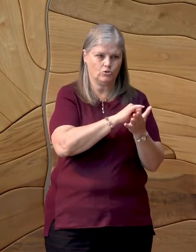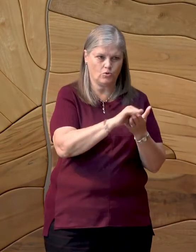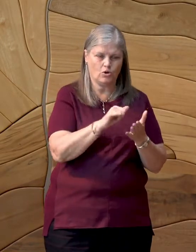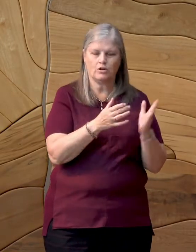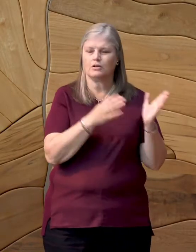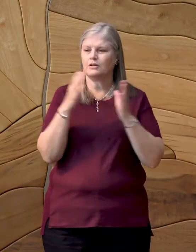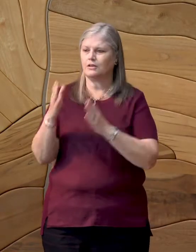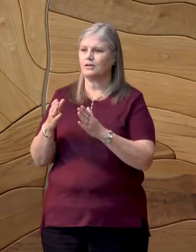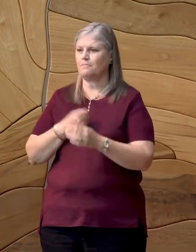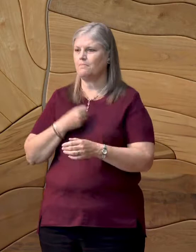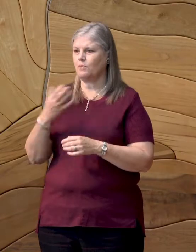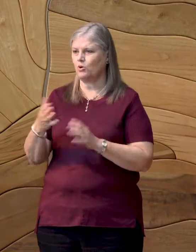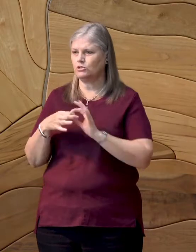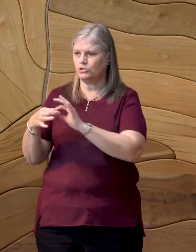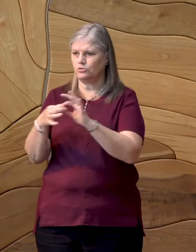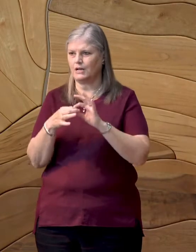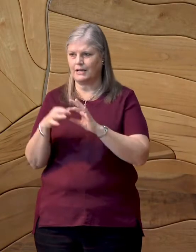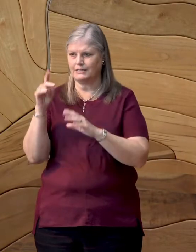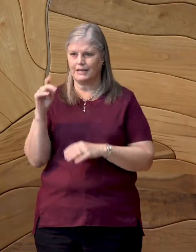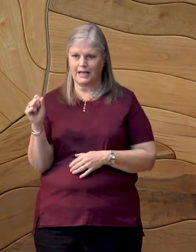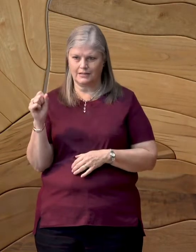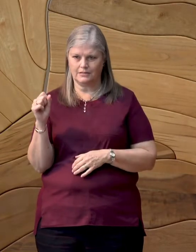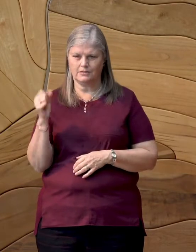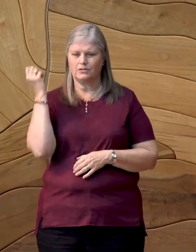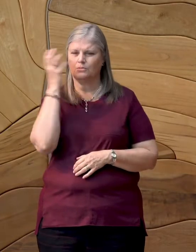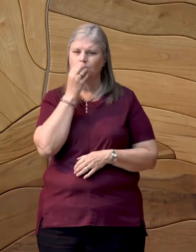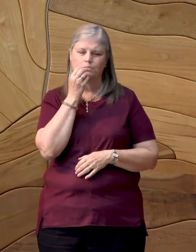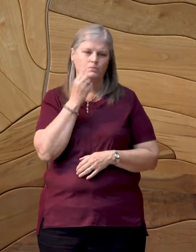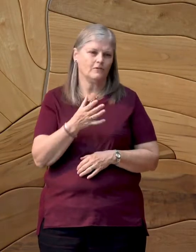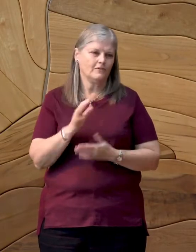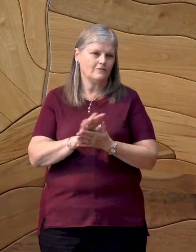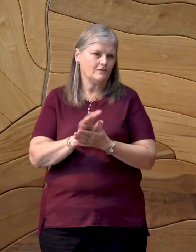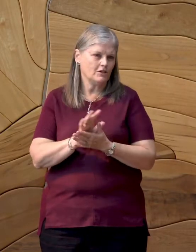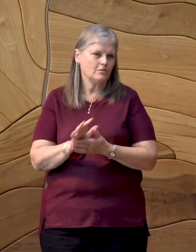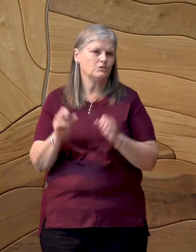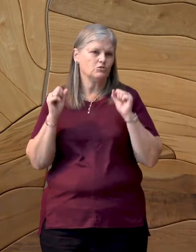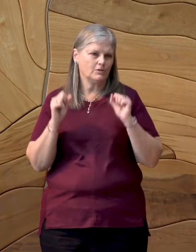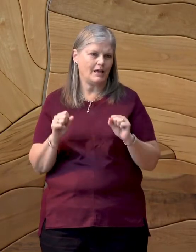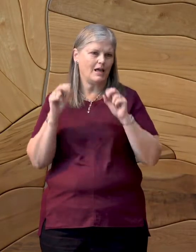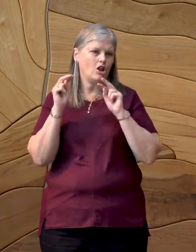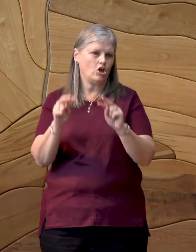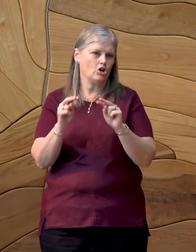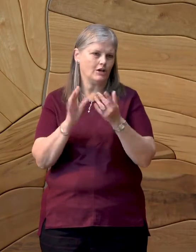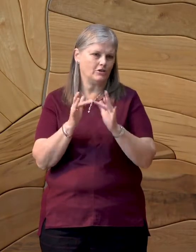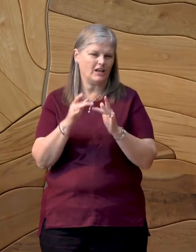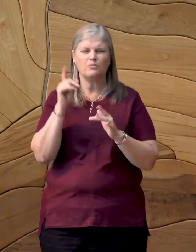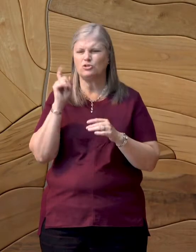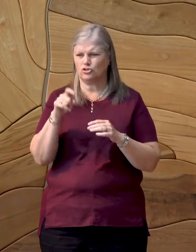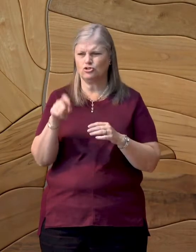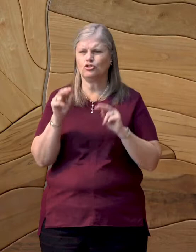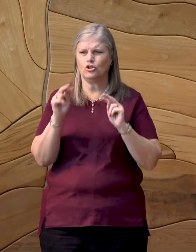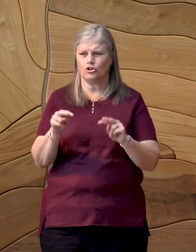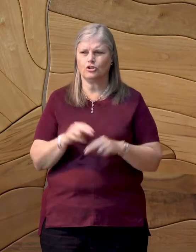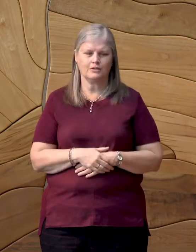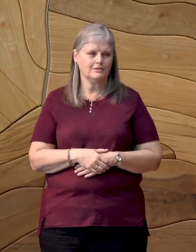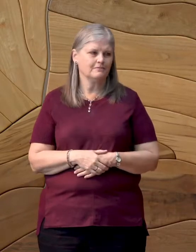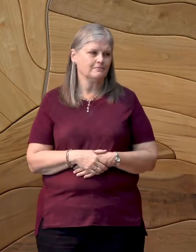Poetry Unites Kansas, which are beautifully done and can be found on the web. You should look these up.